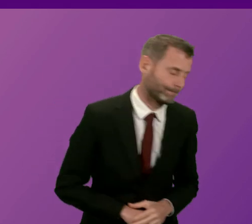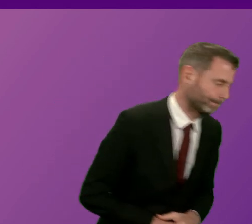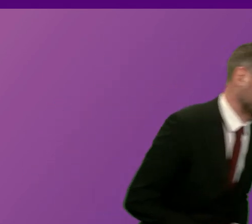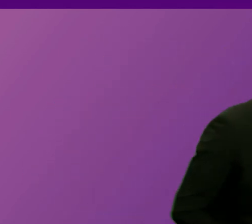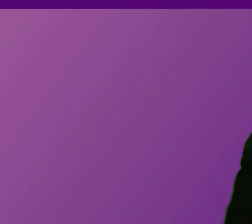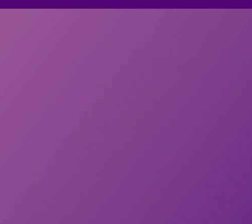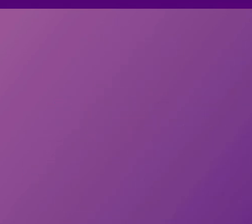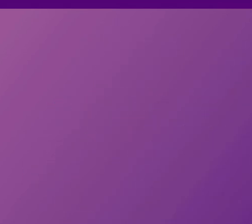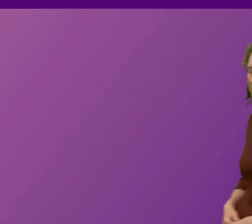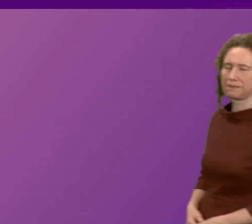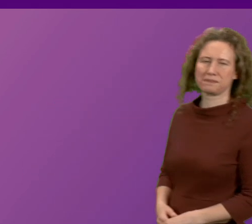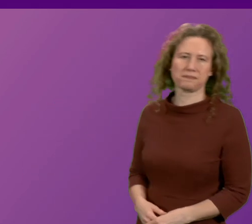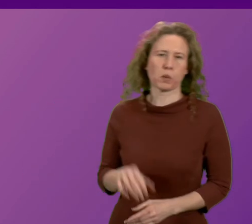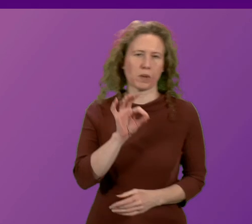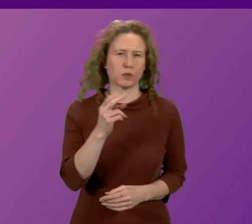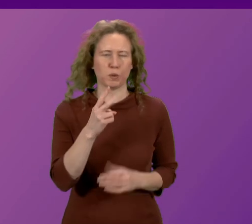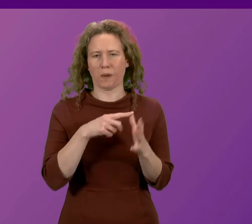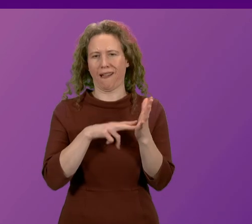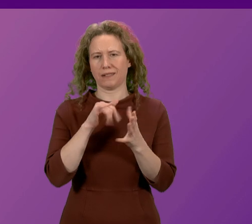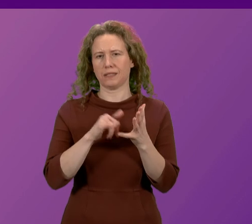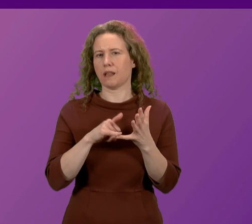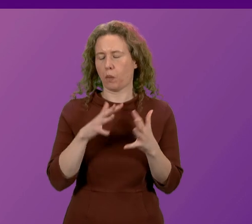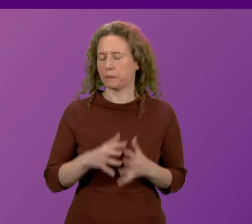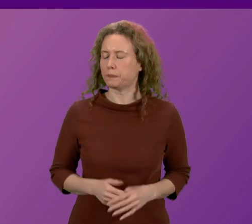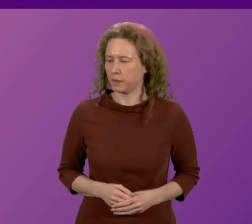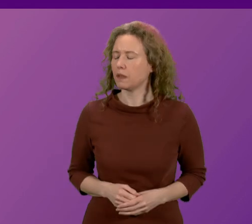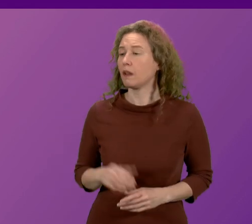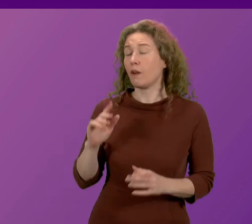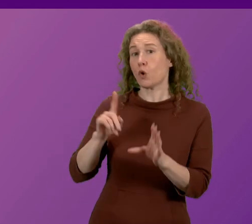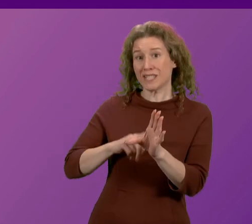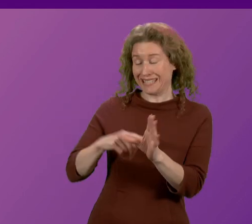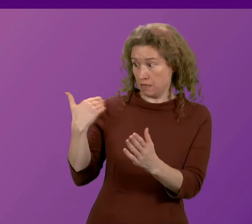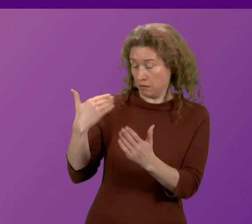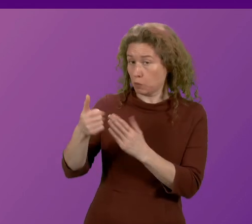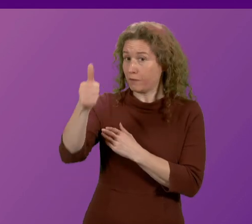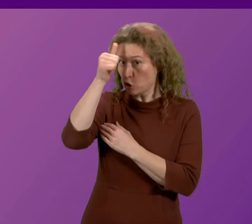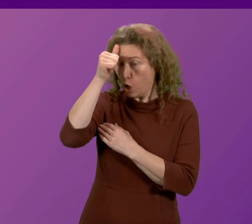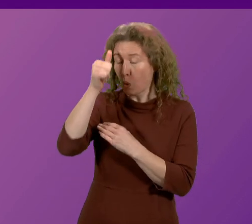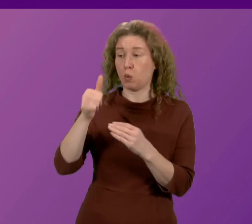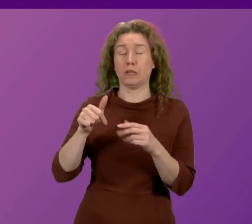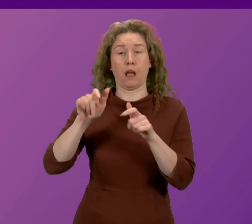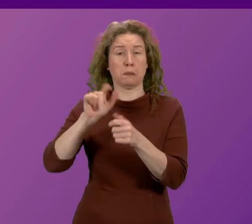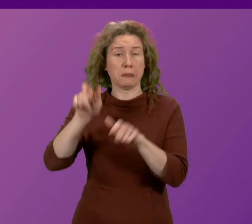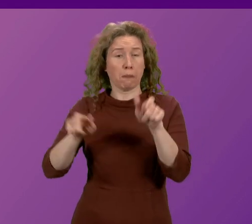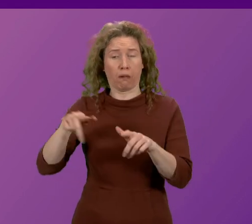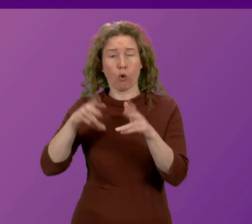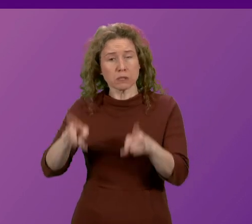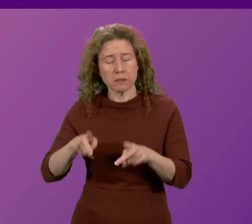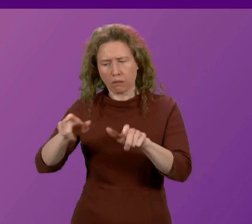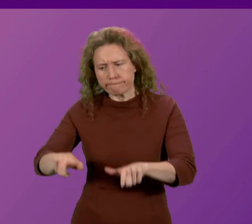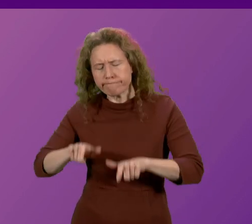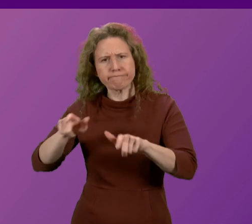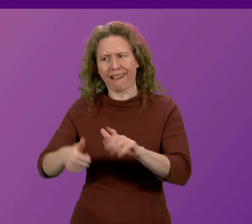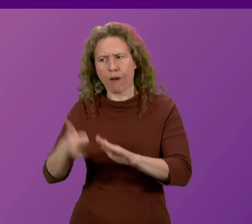Mr Finlay, years we have known that delayed discharge is exacerbating the crisis in our NHS. Delayed